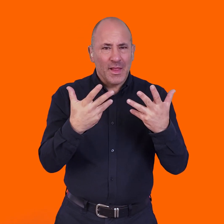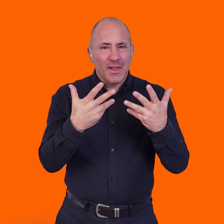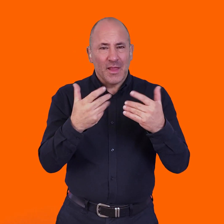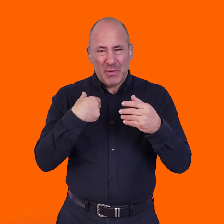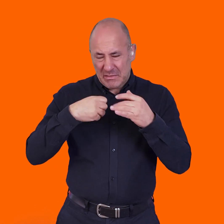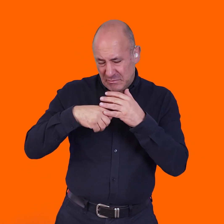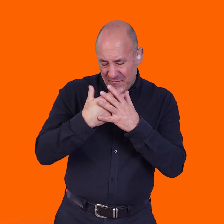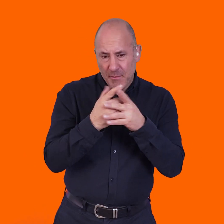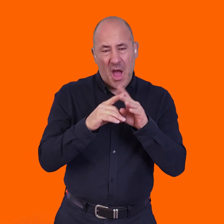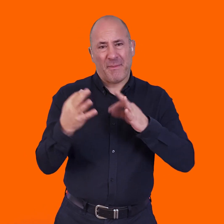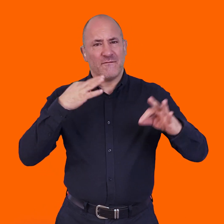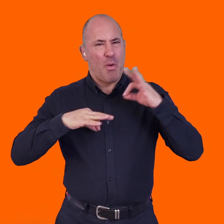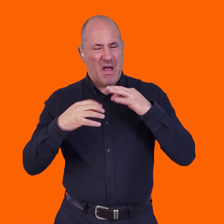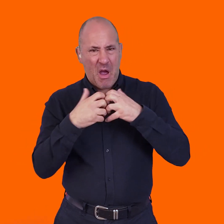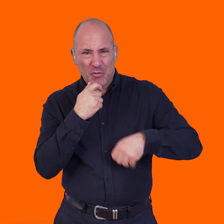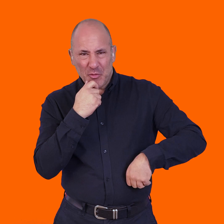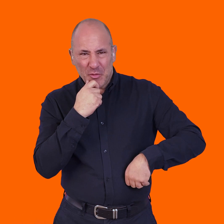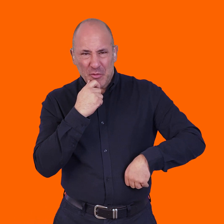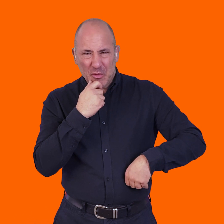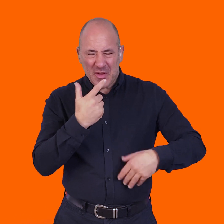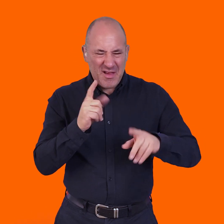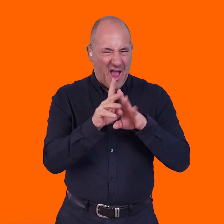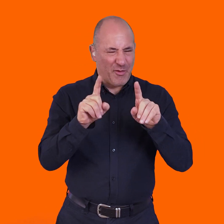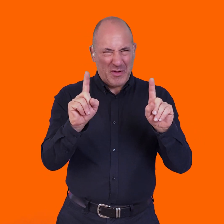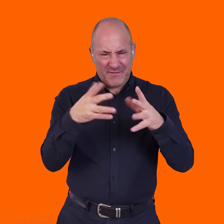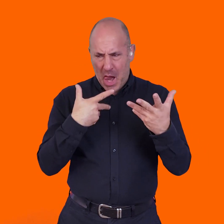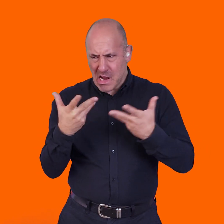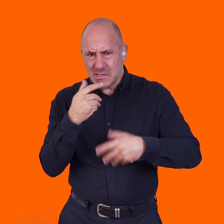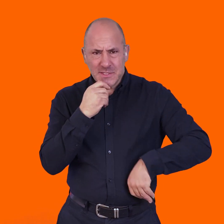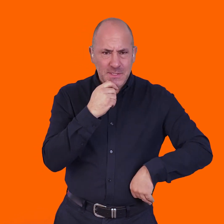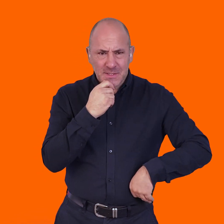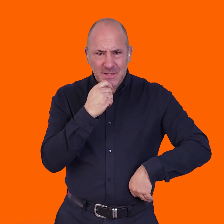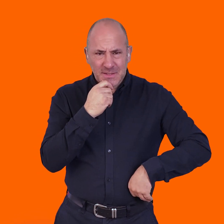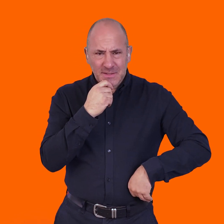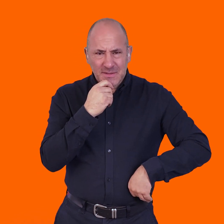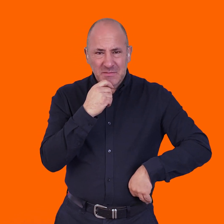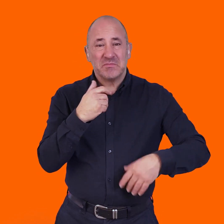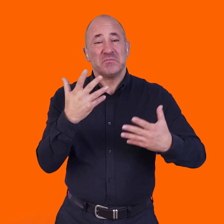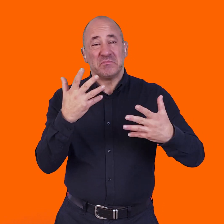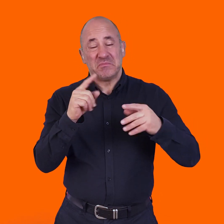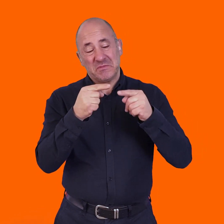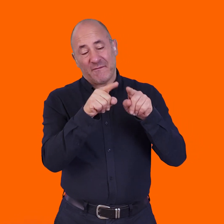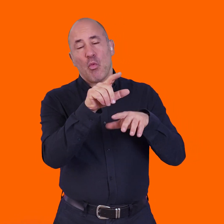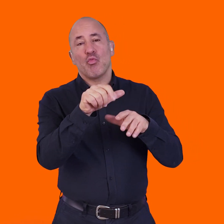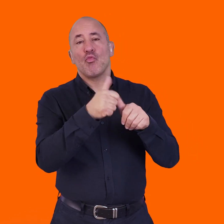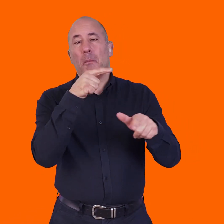going? How do we develop as performers, you know, be that in whatever capacity?